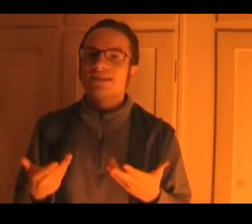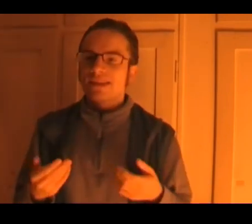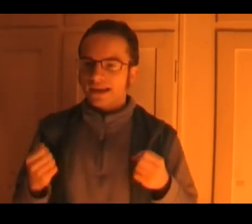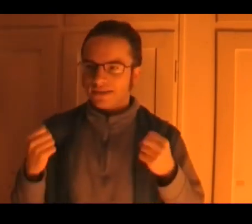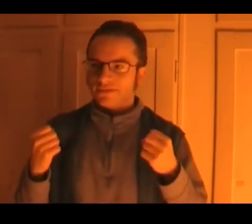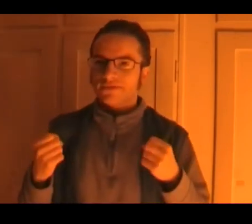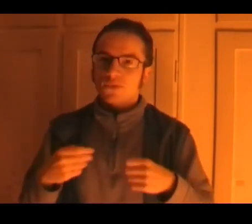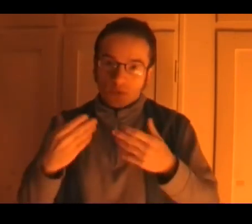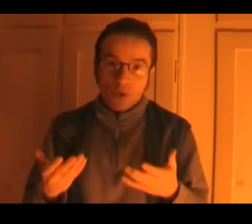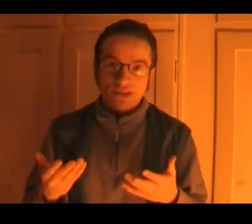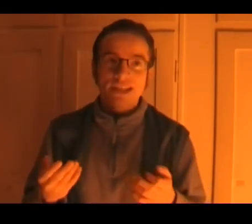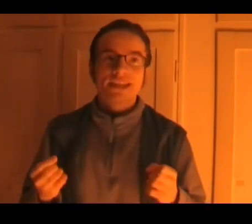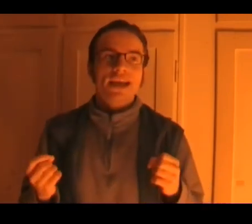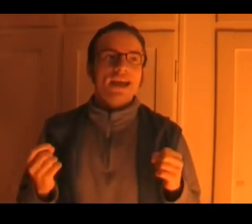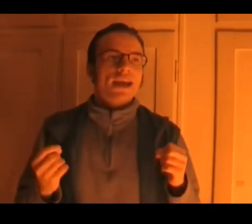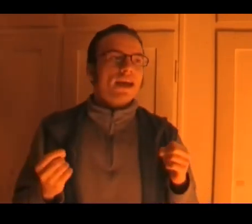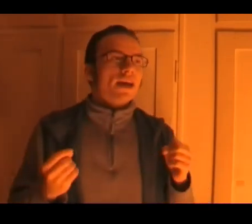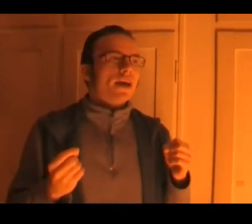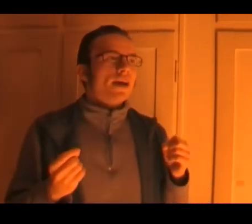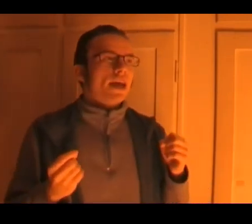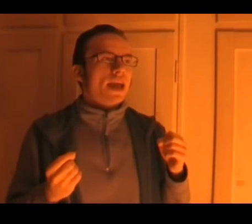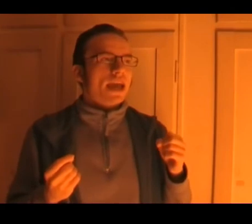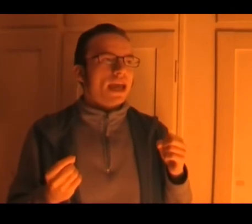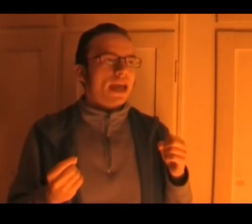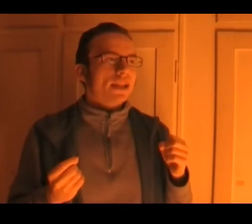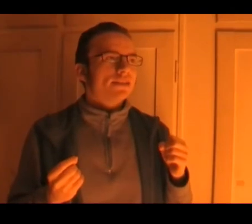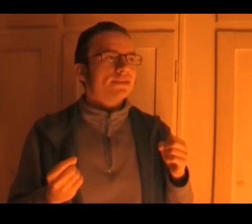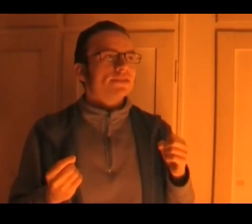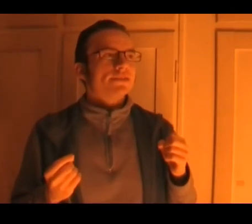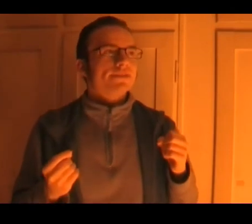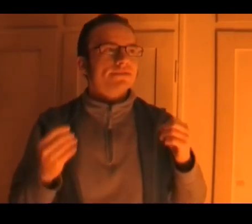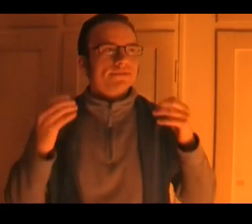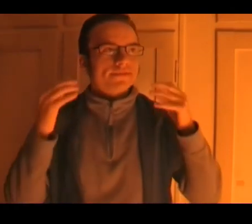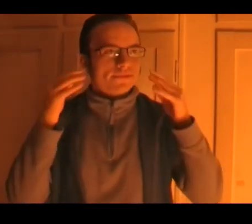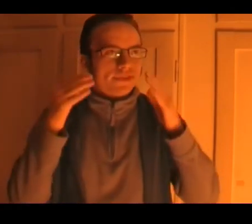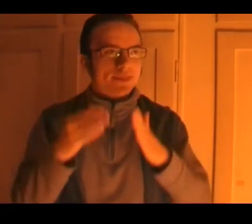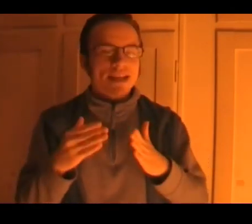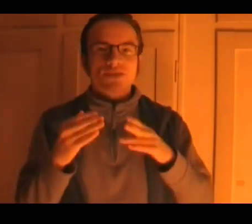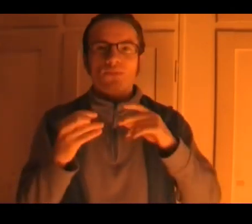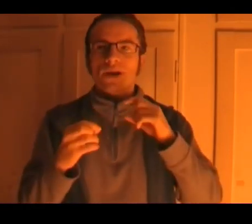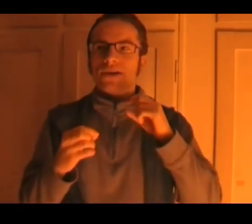that that we're watching it and that's where